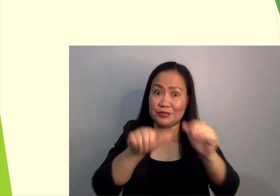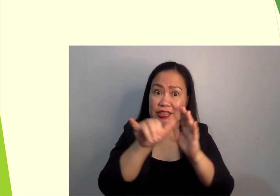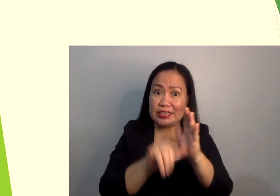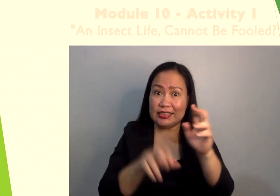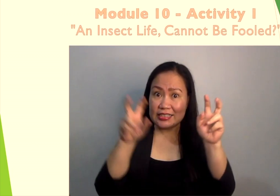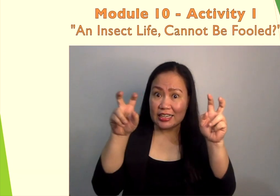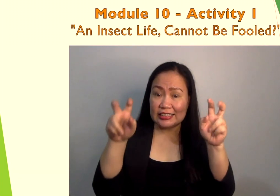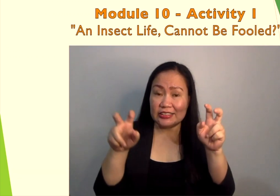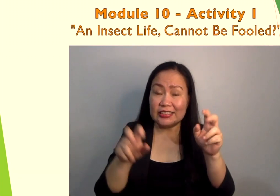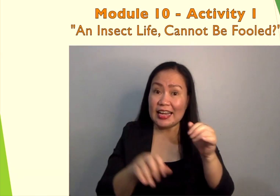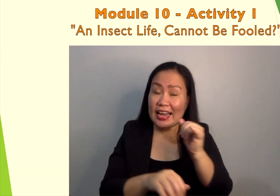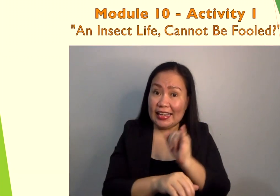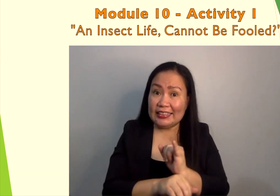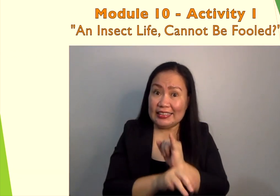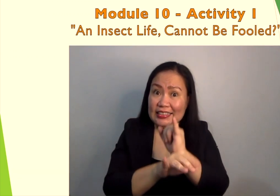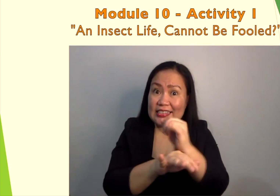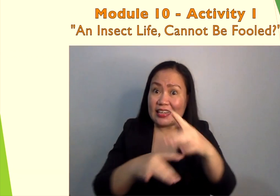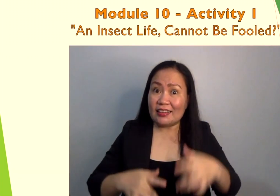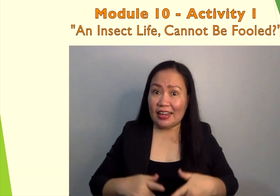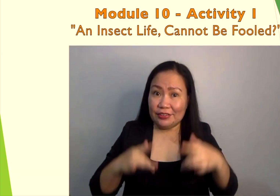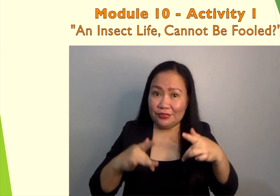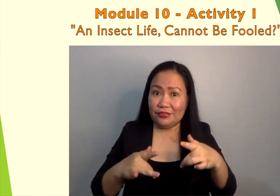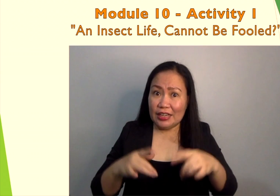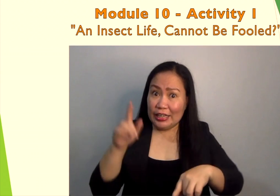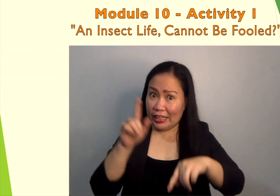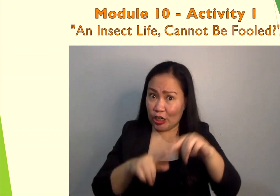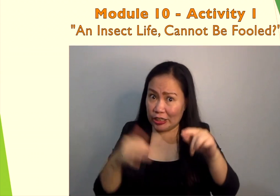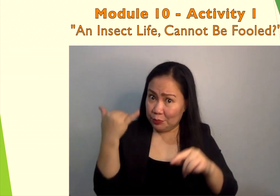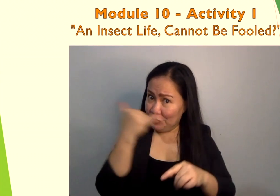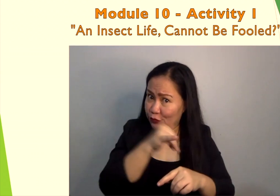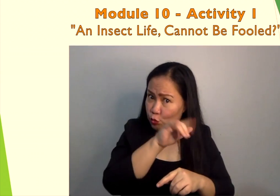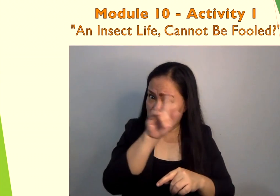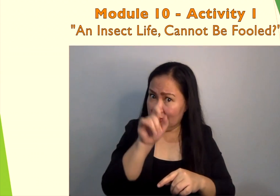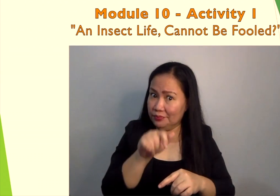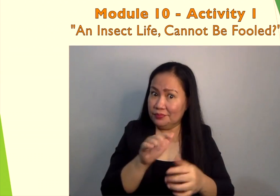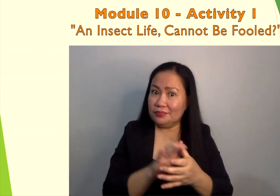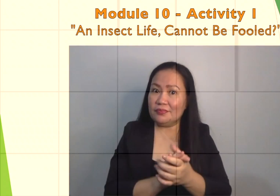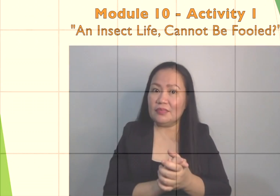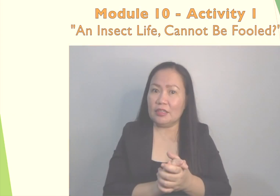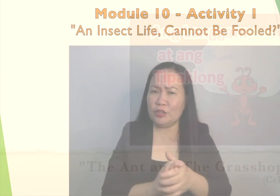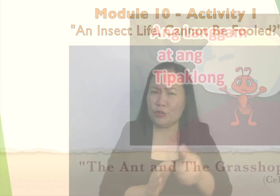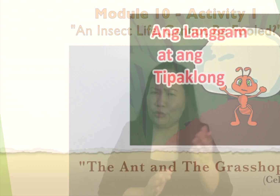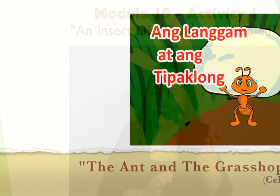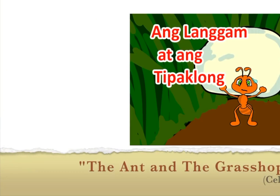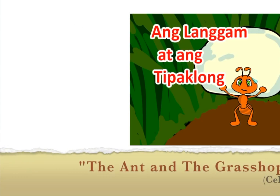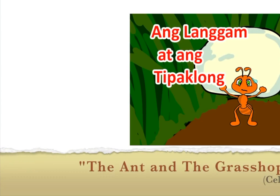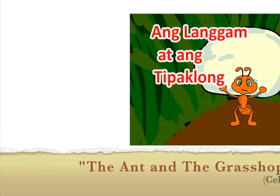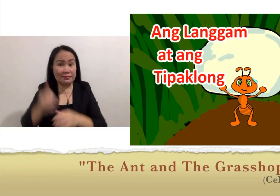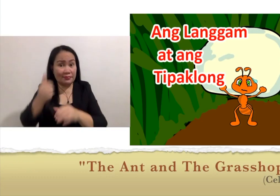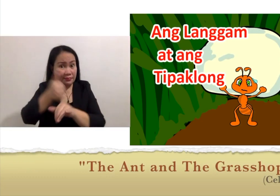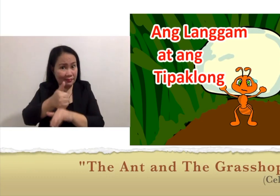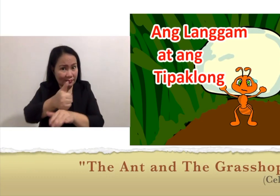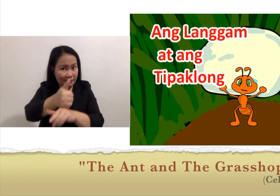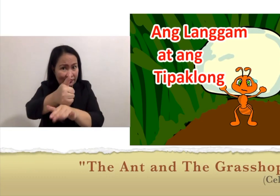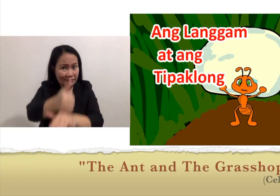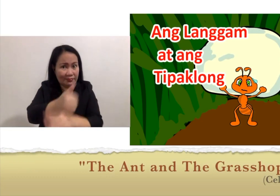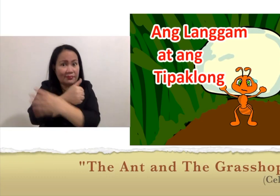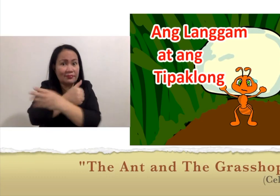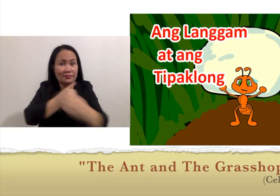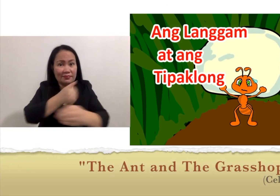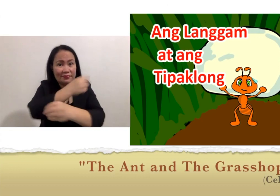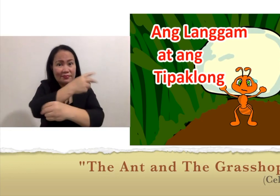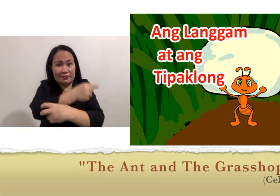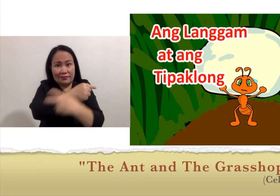an activity entitled, An Encyclive, Connect Four Ang Langgam at Ang